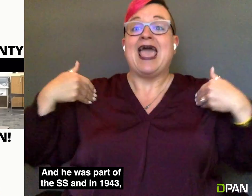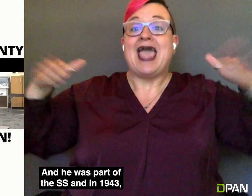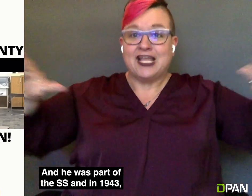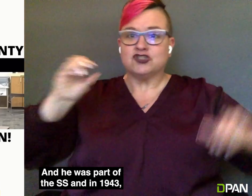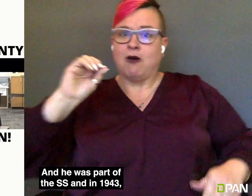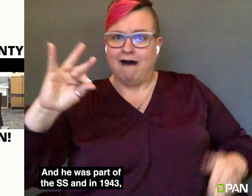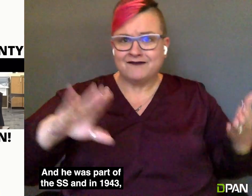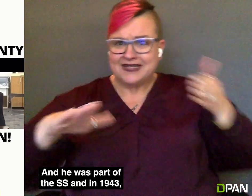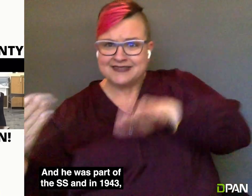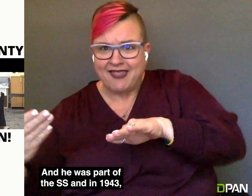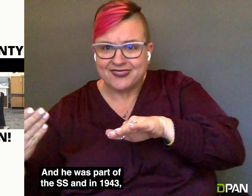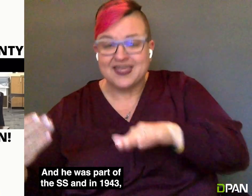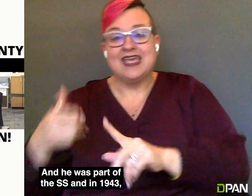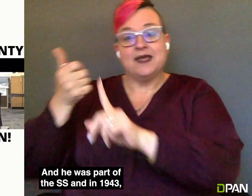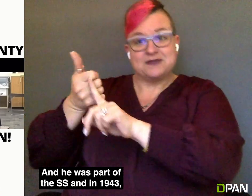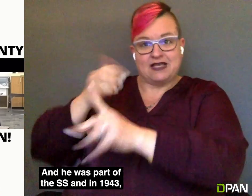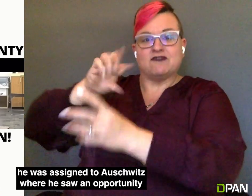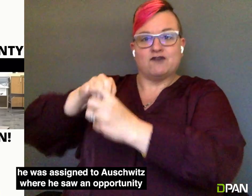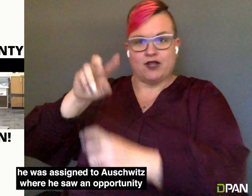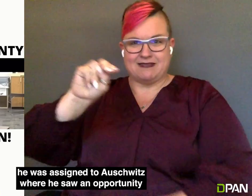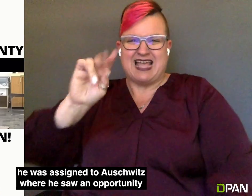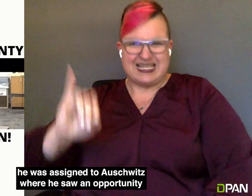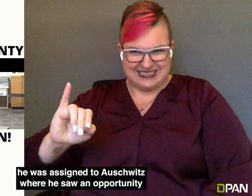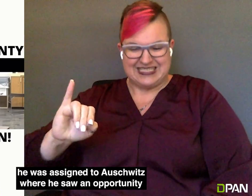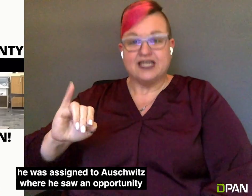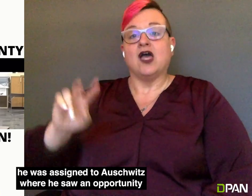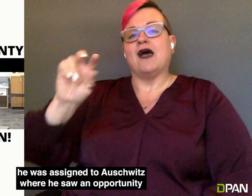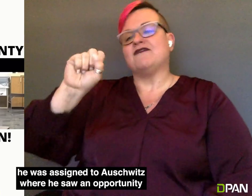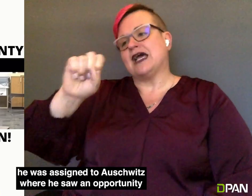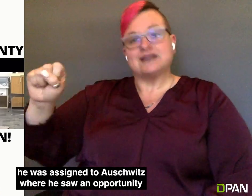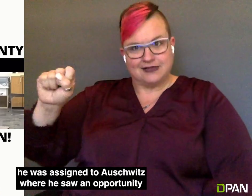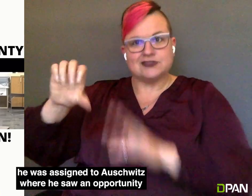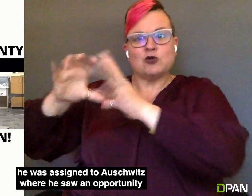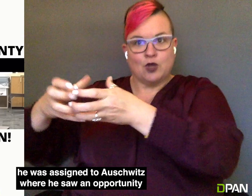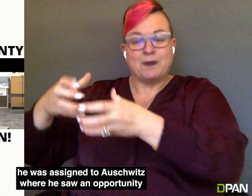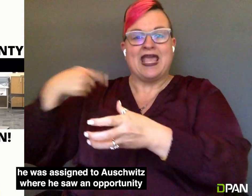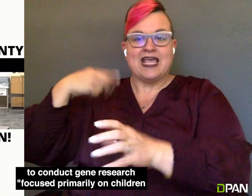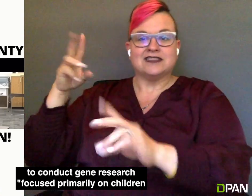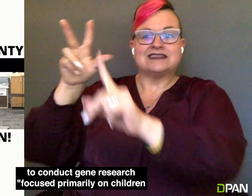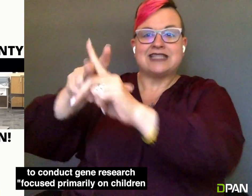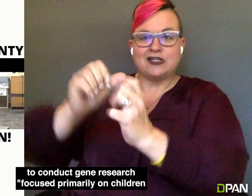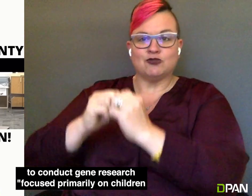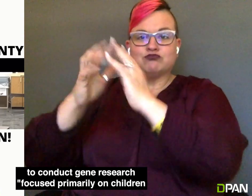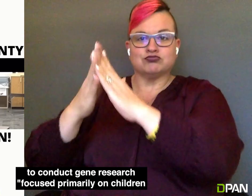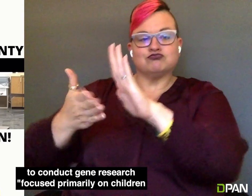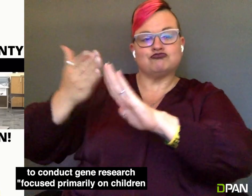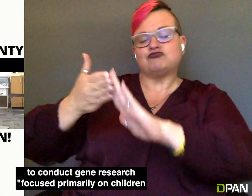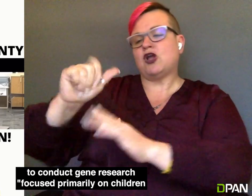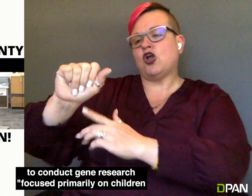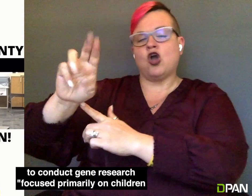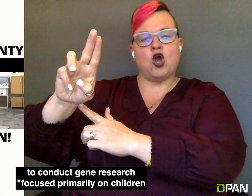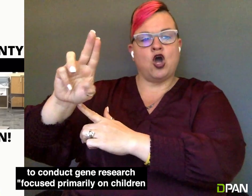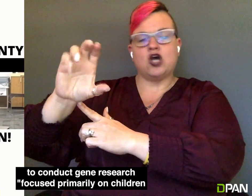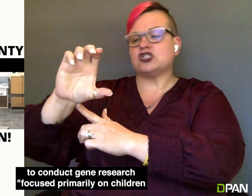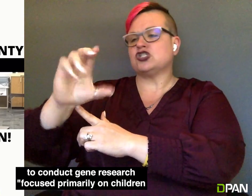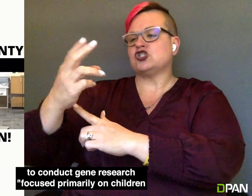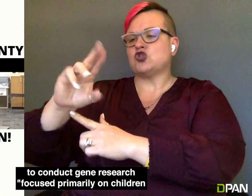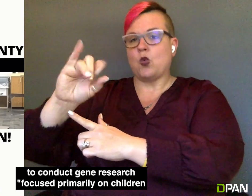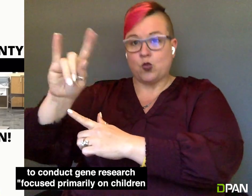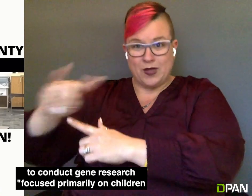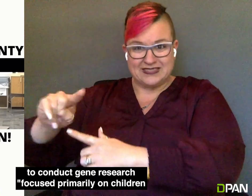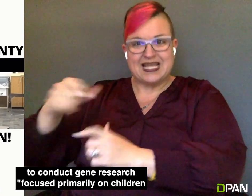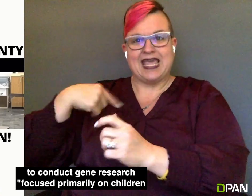okay? And he was part of the SS, and in 1943, he was assigned to Auschwitz, where he saw an opportunity to conduct gene research, quote,